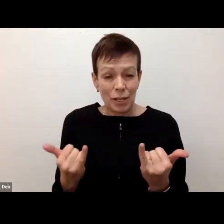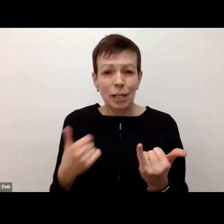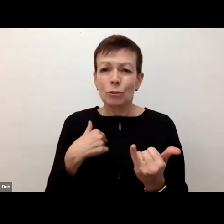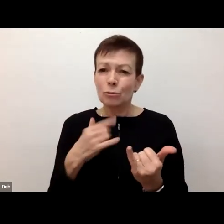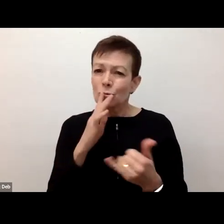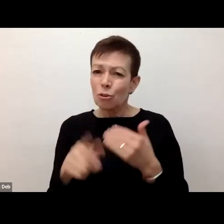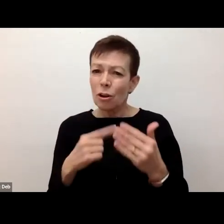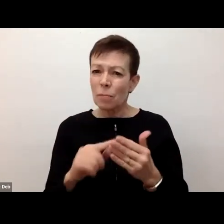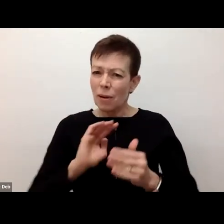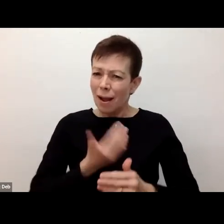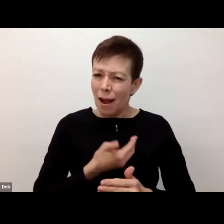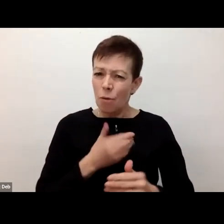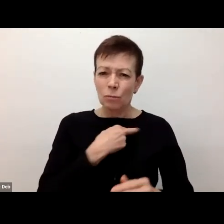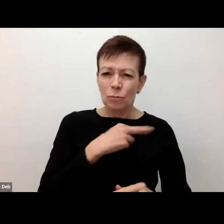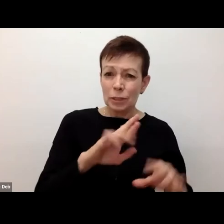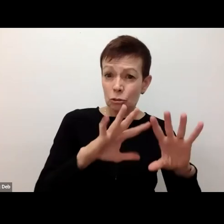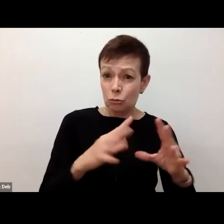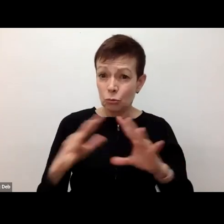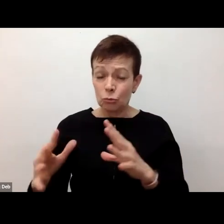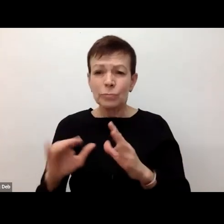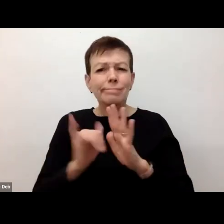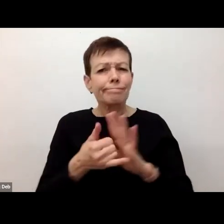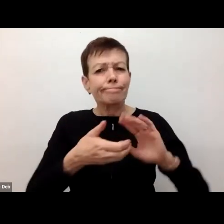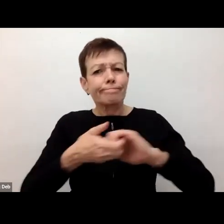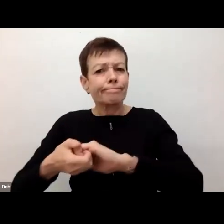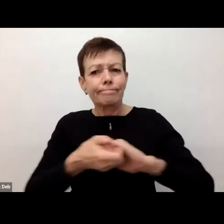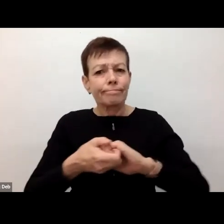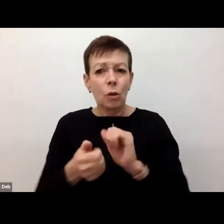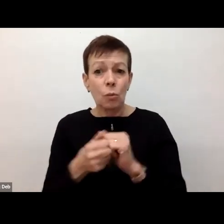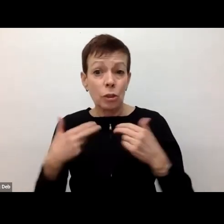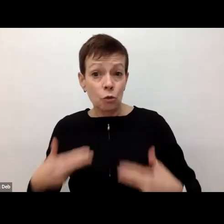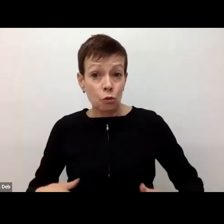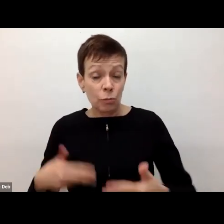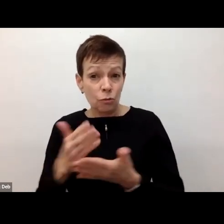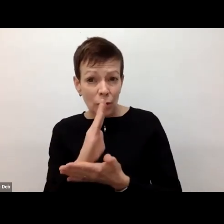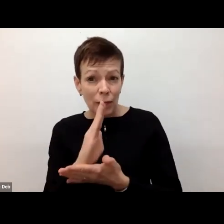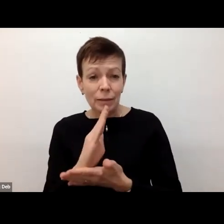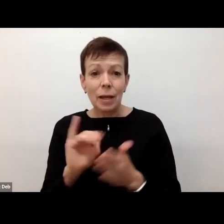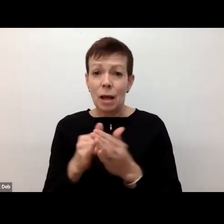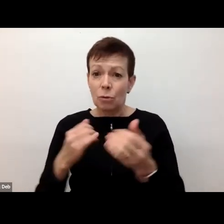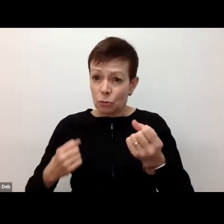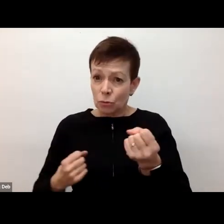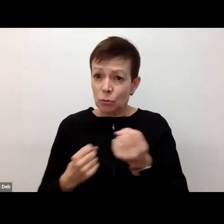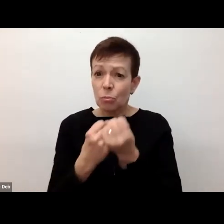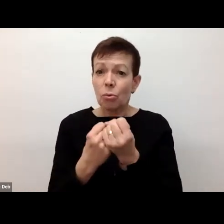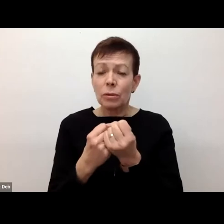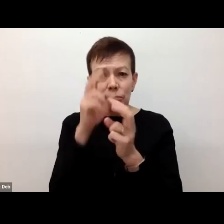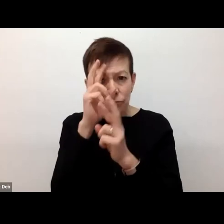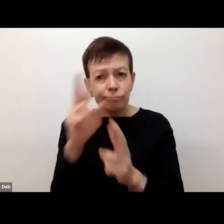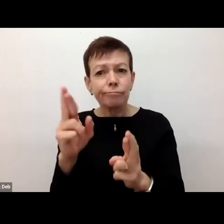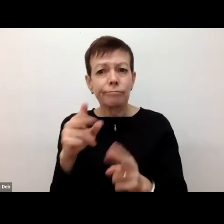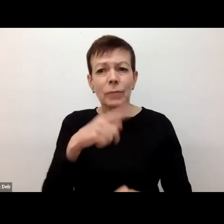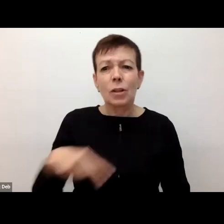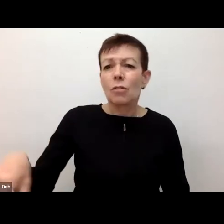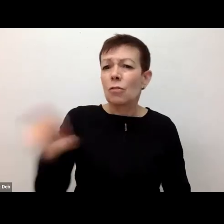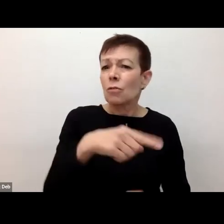rights and for human dignity for people who have come to this country, those who are the widows, the orphans and the sojourners and